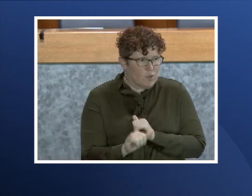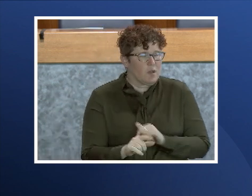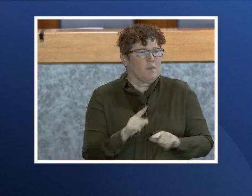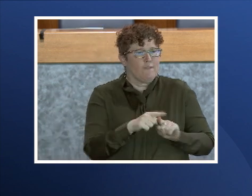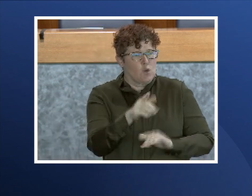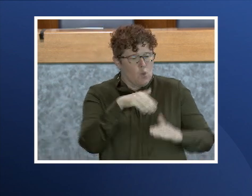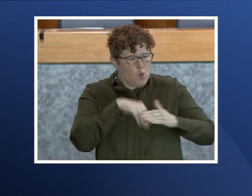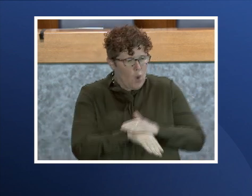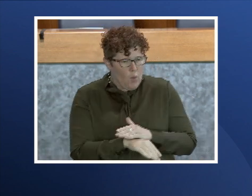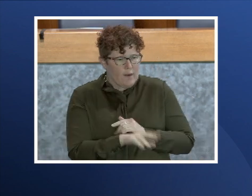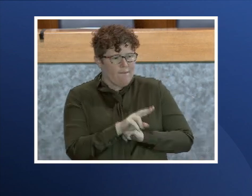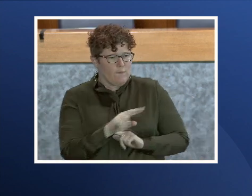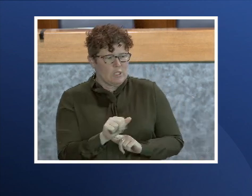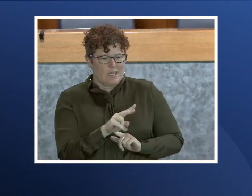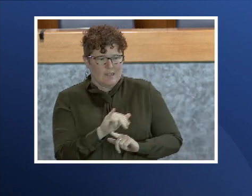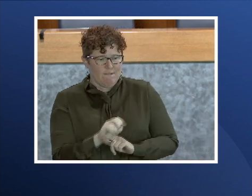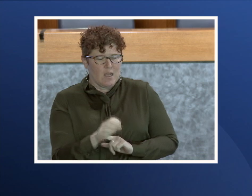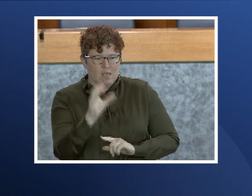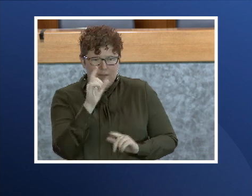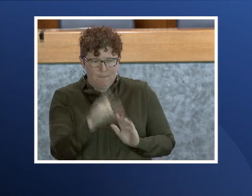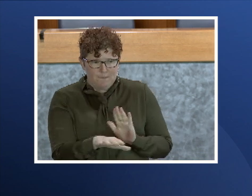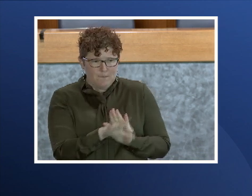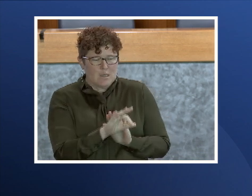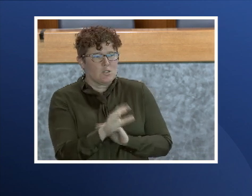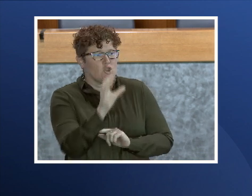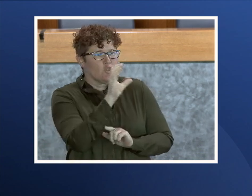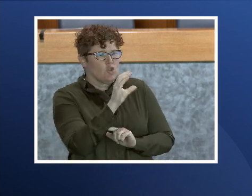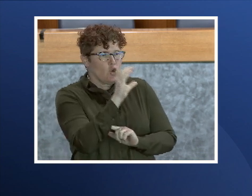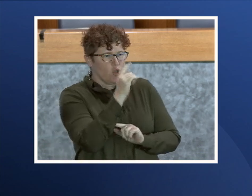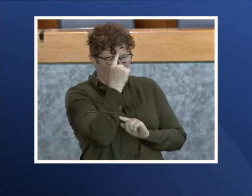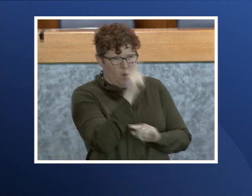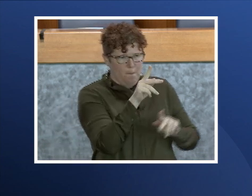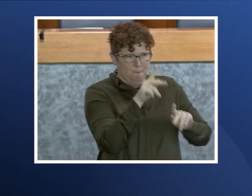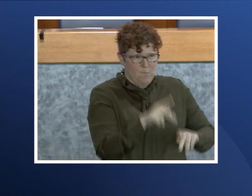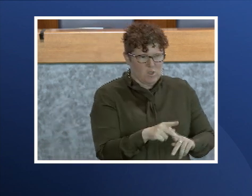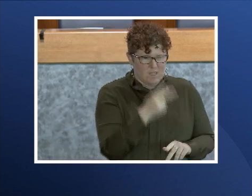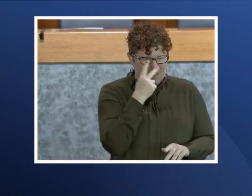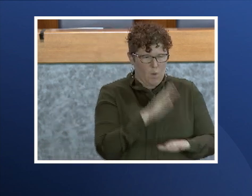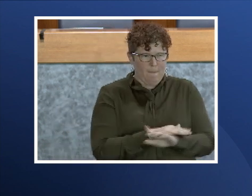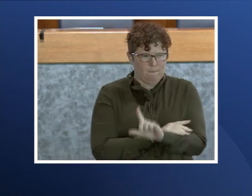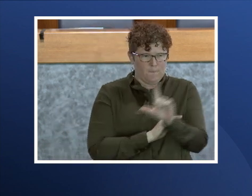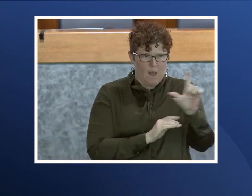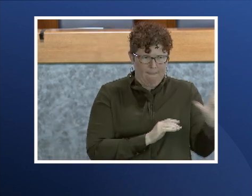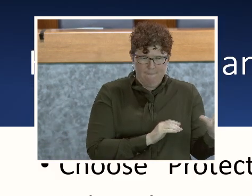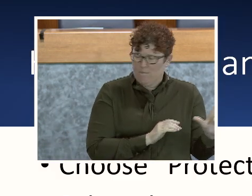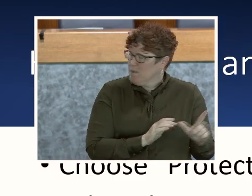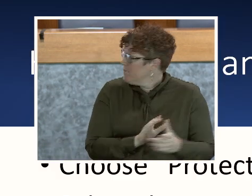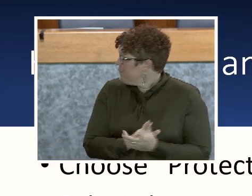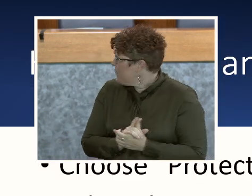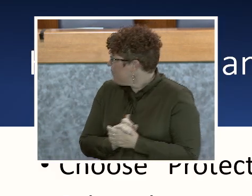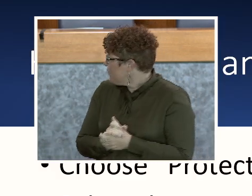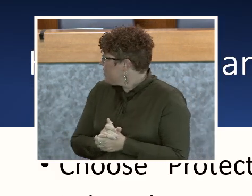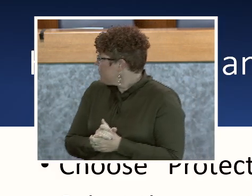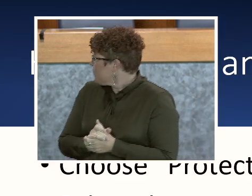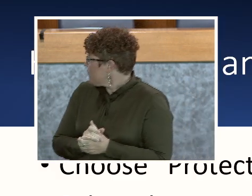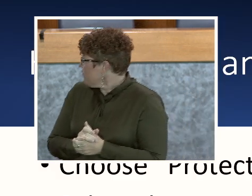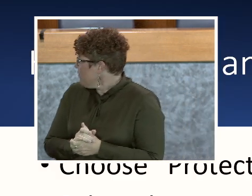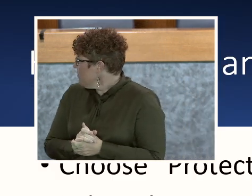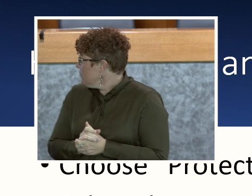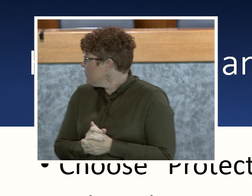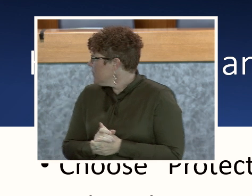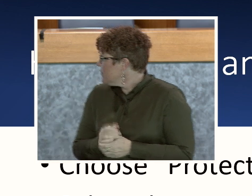go into Virginia Vine, we'll search, uh, choose search for someone, which is the button on the far left. Okay. Okay.